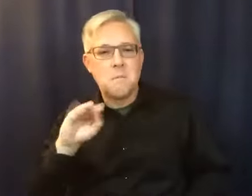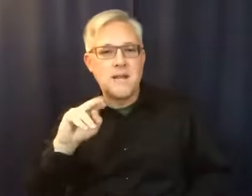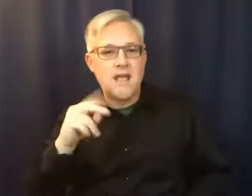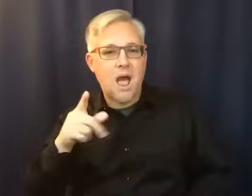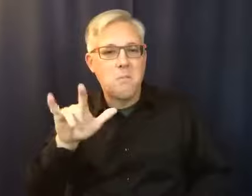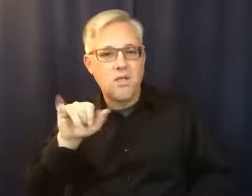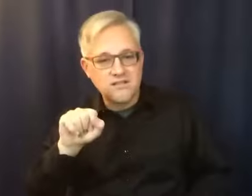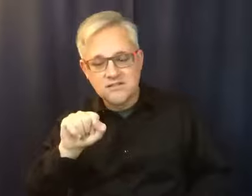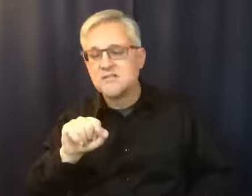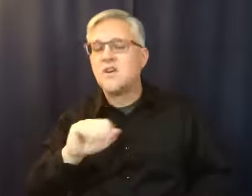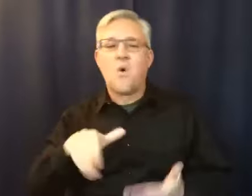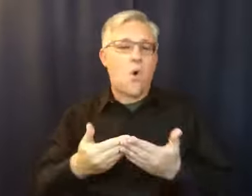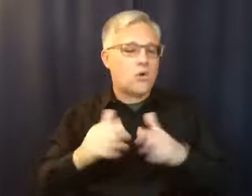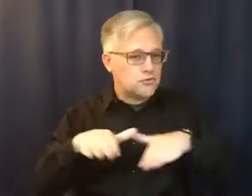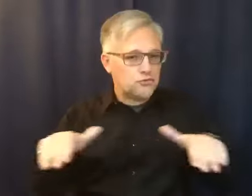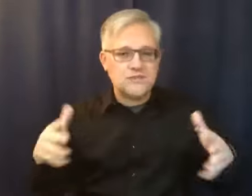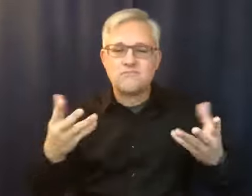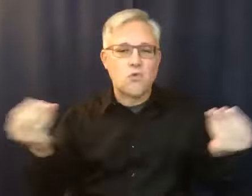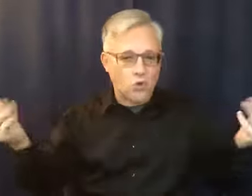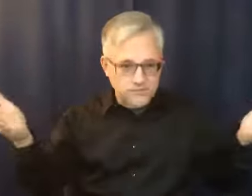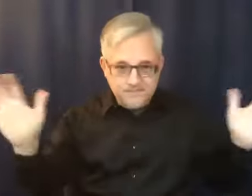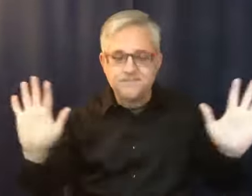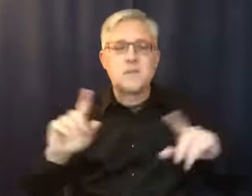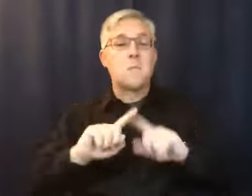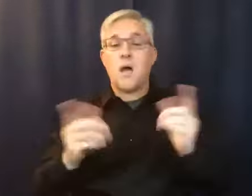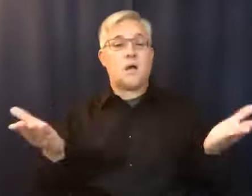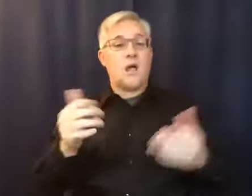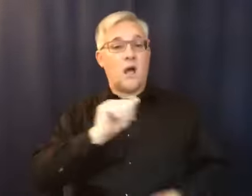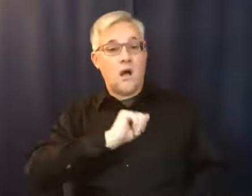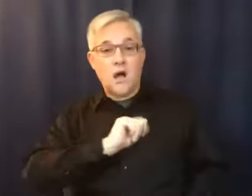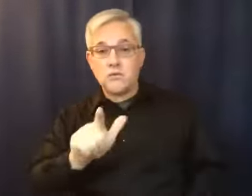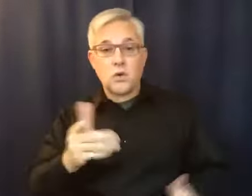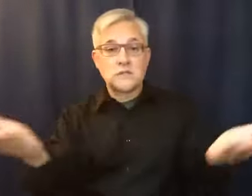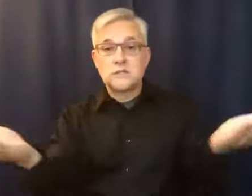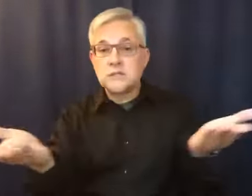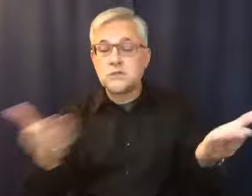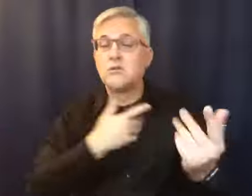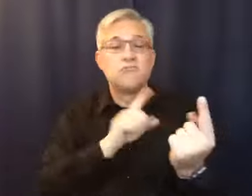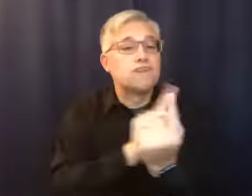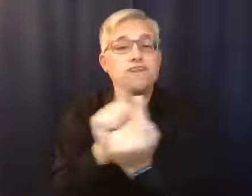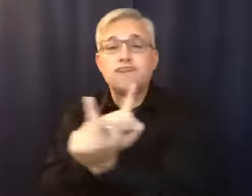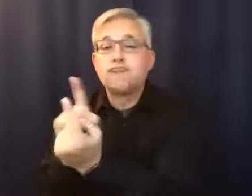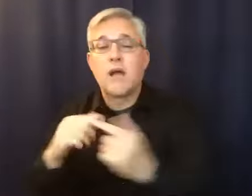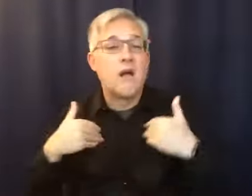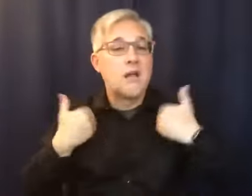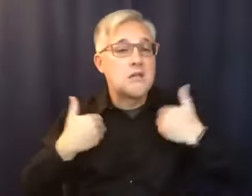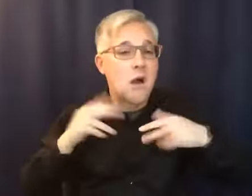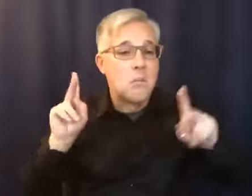But I have found in these rooms, young people, I have found sisters,